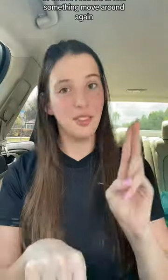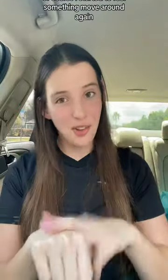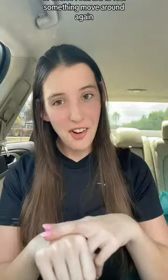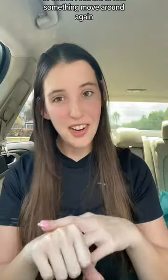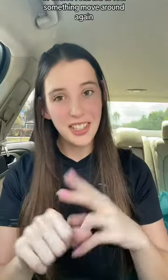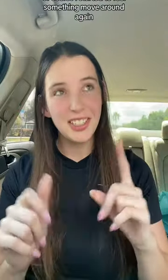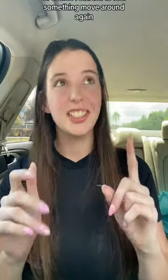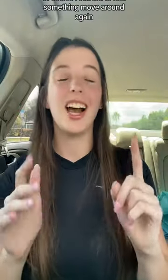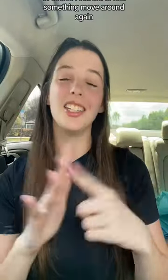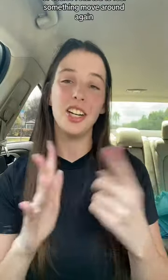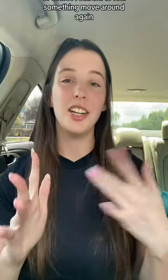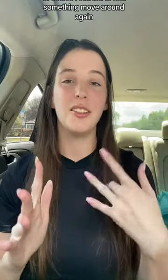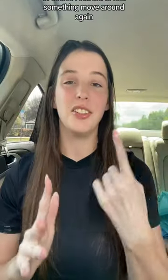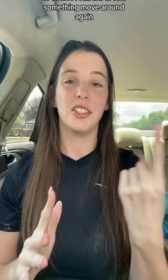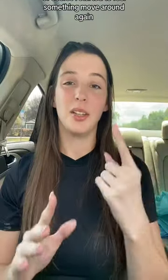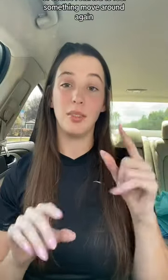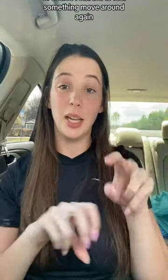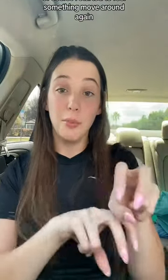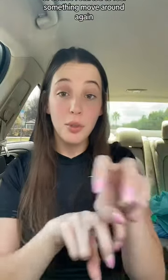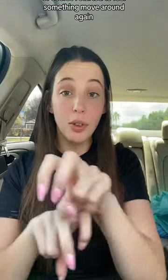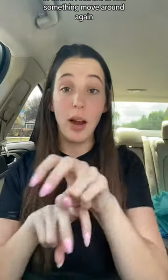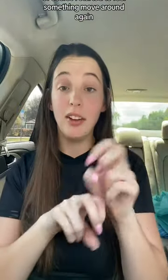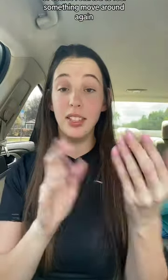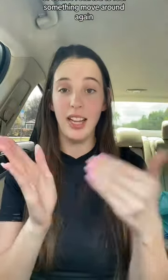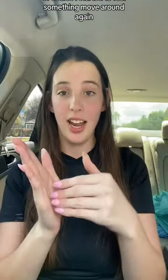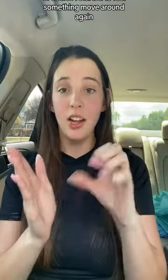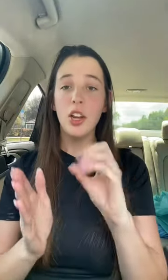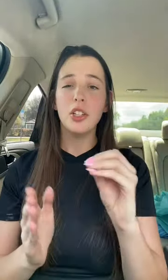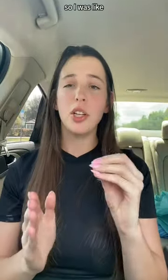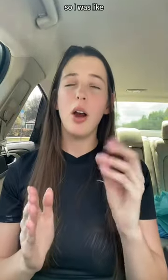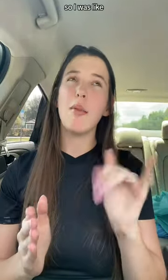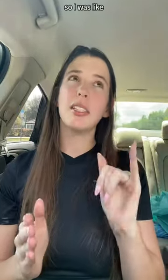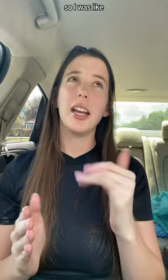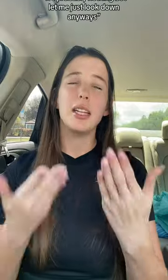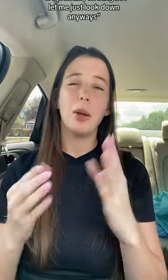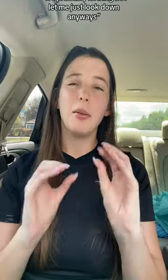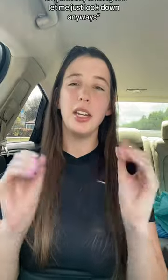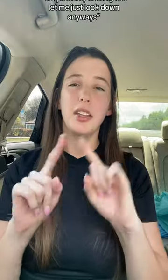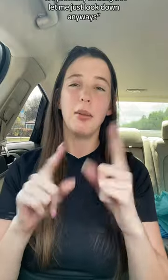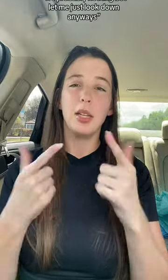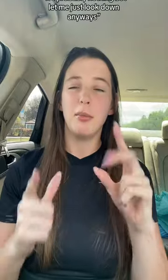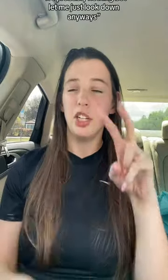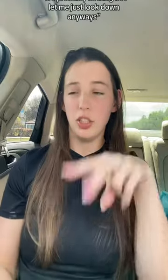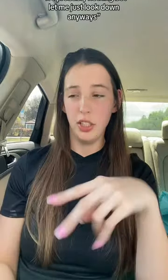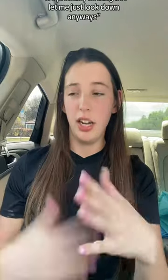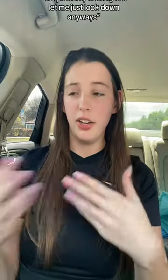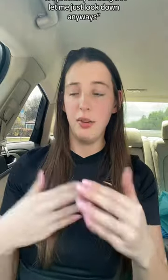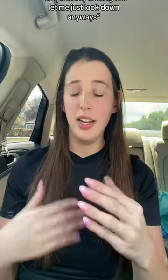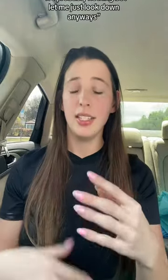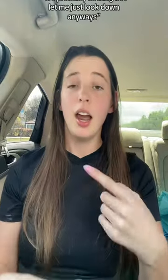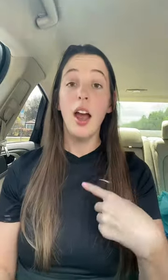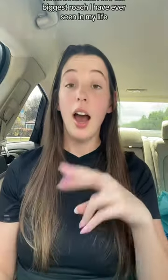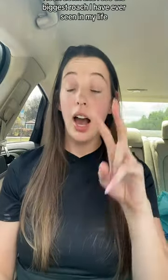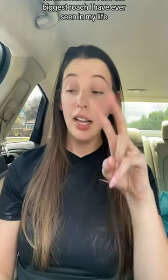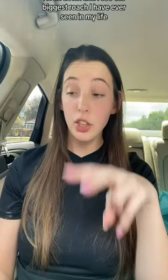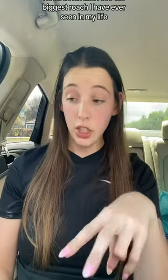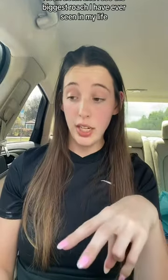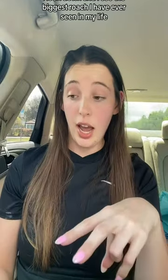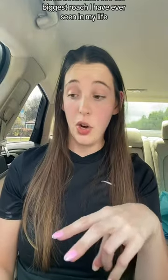Of course I started to feel something move around again so I was like it's probably nothing but let me just look down anyways. I look down